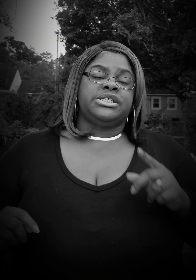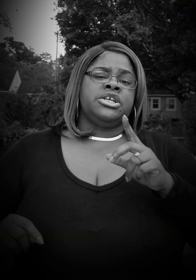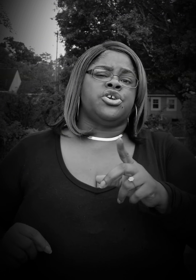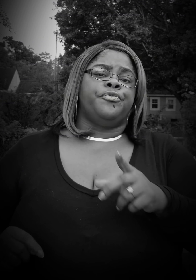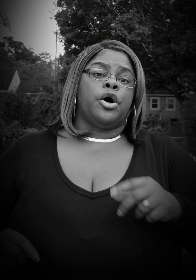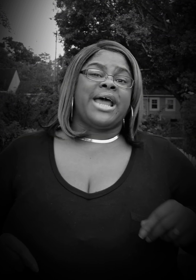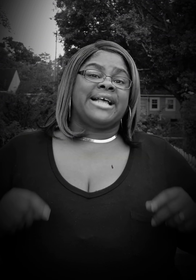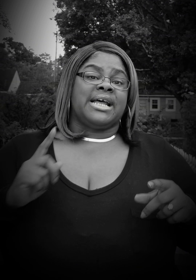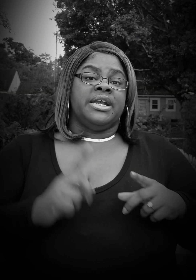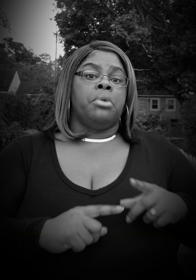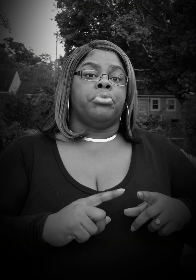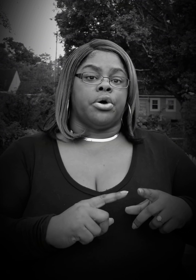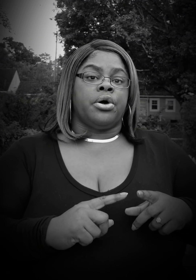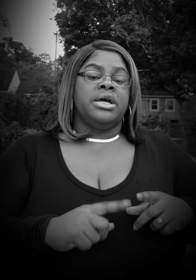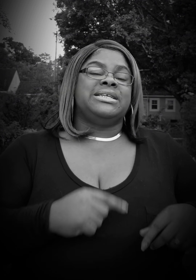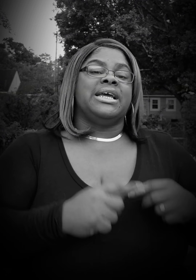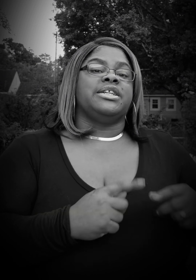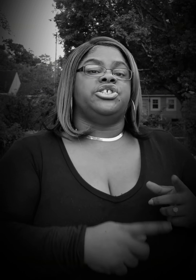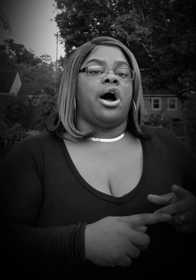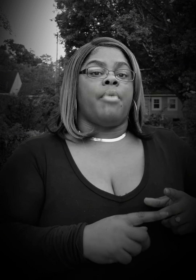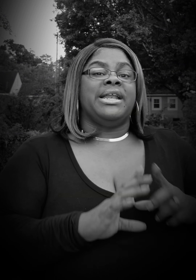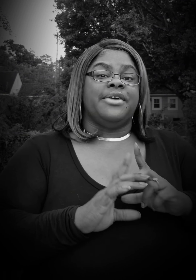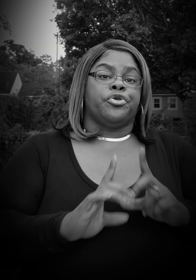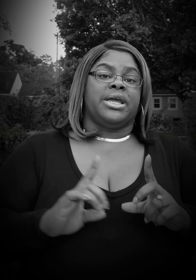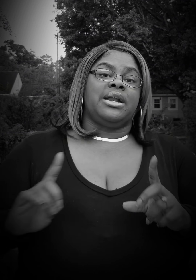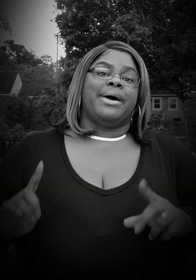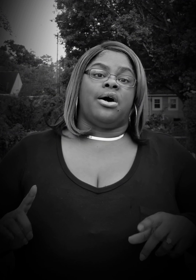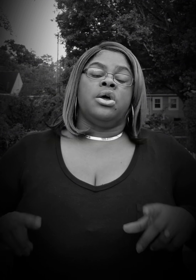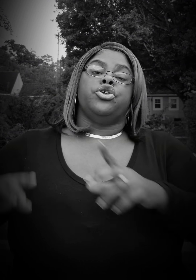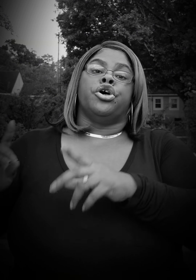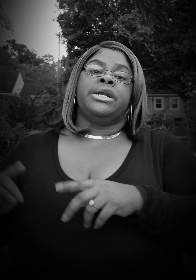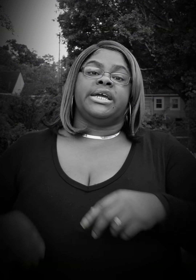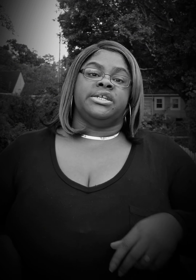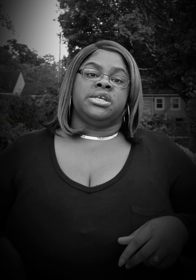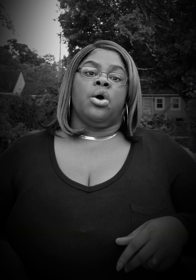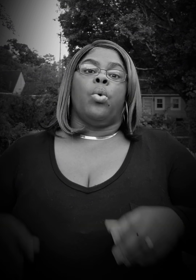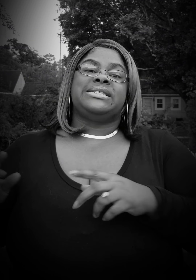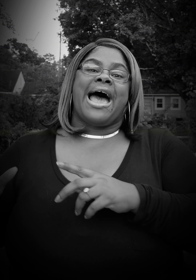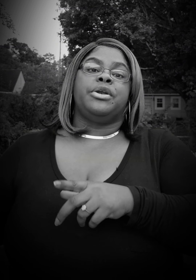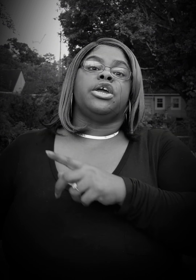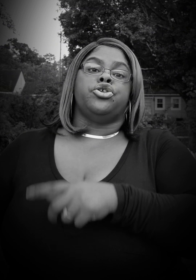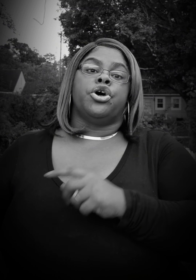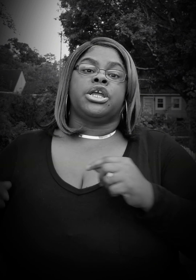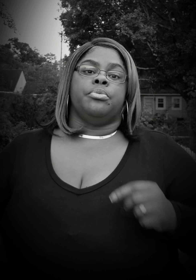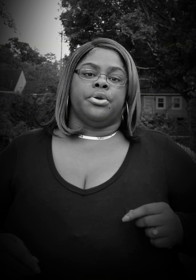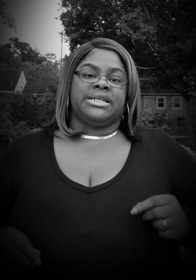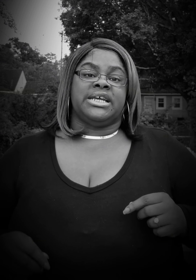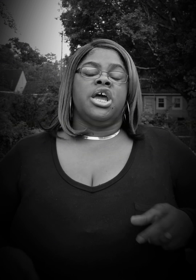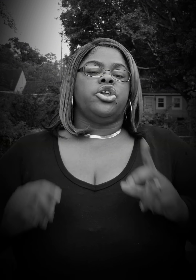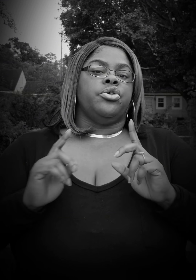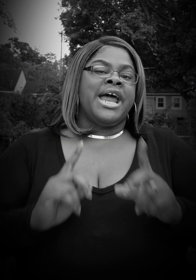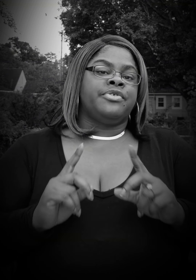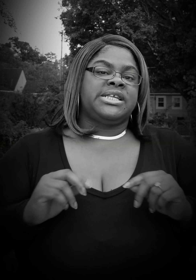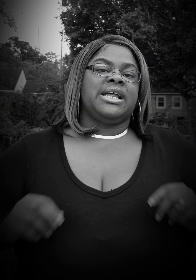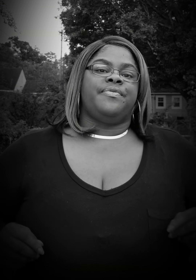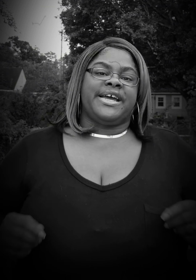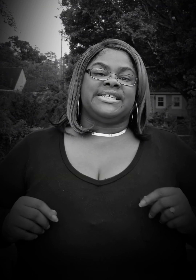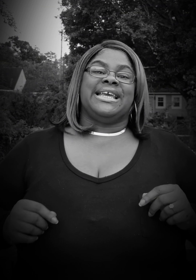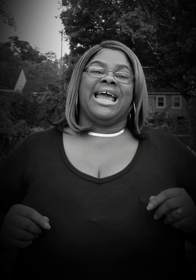sees your vote as a number to get the job and then forget about your needs, what's happening in your community. You never see their face again